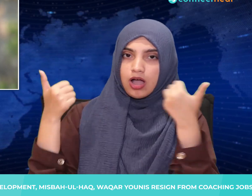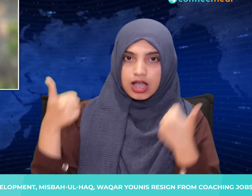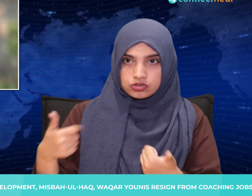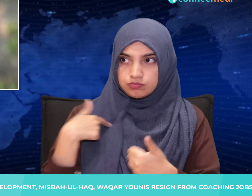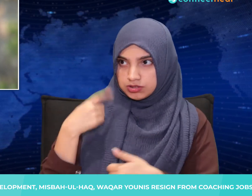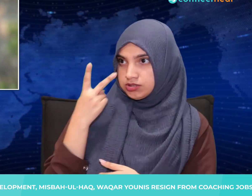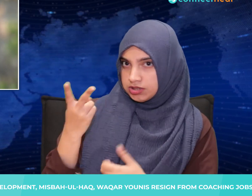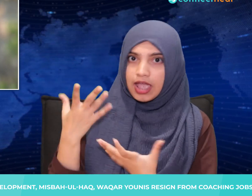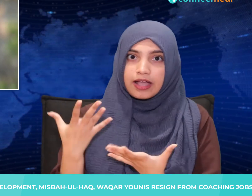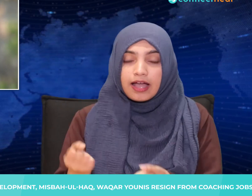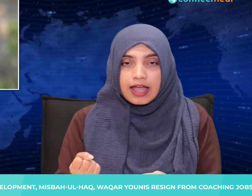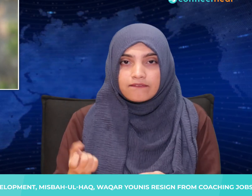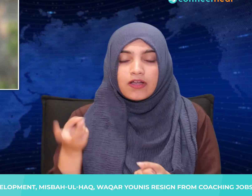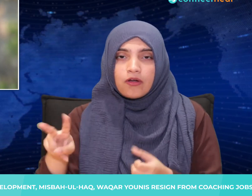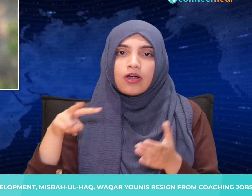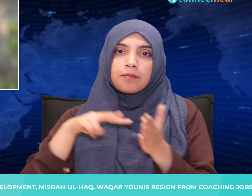experienced during our playing days.